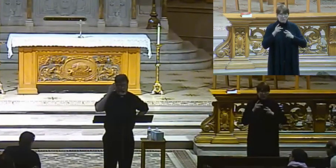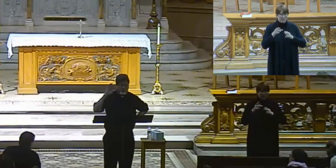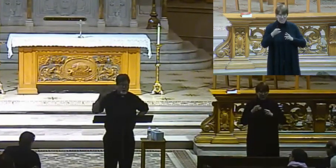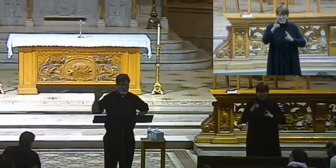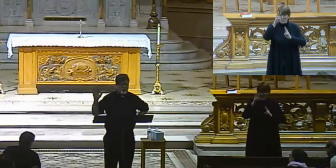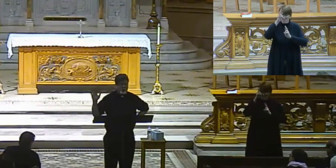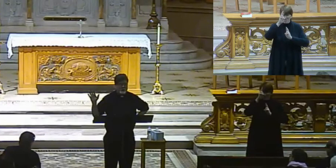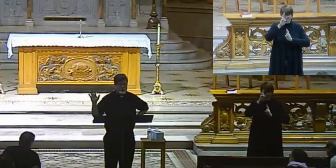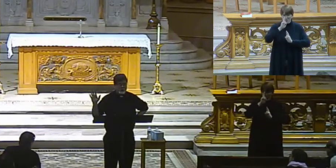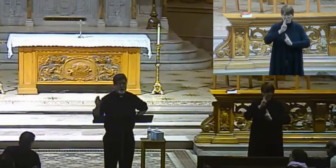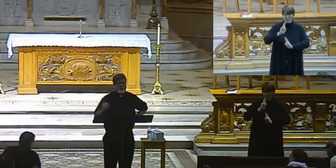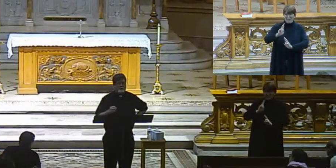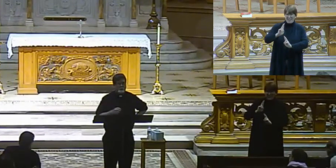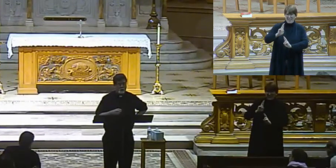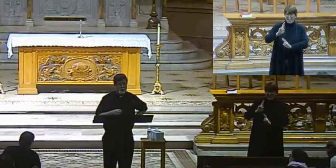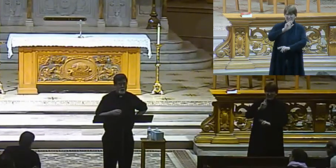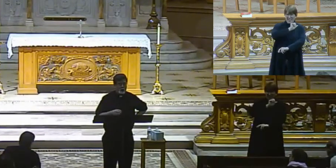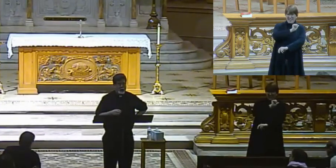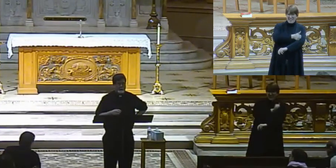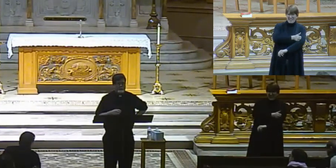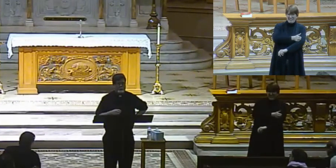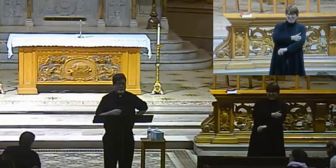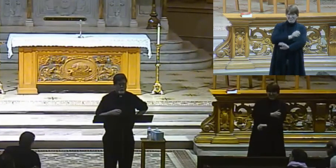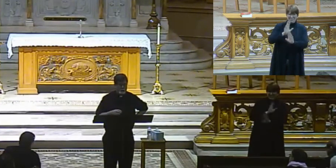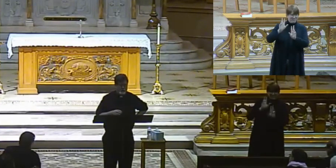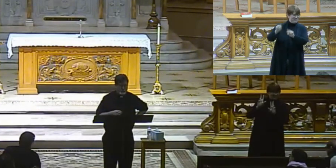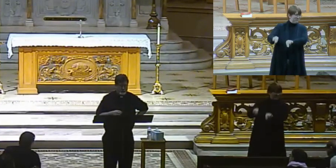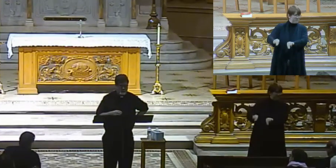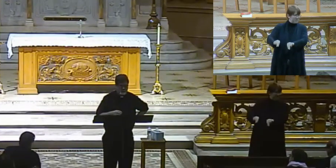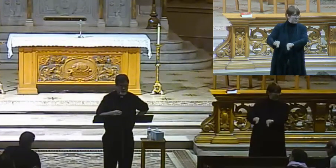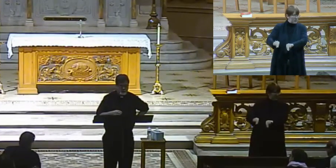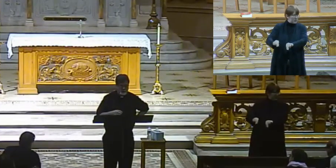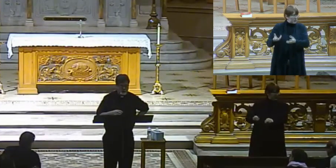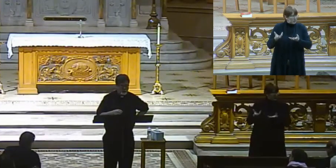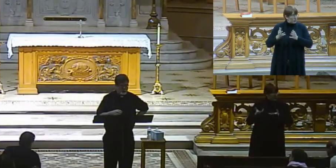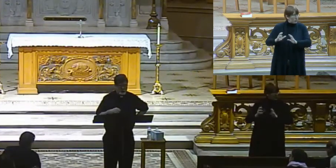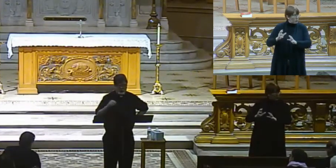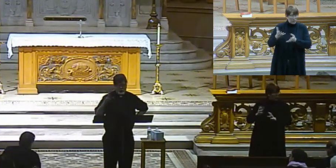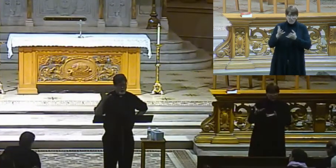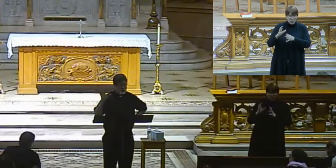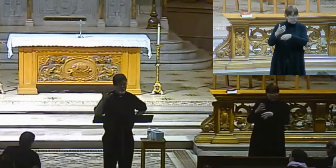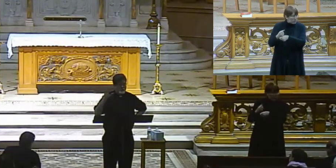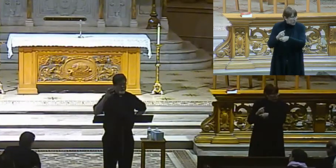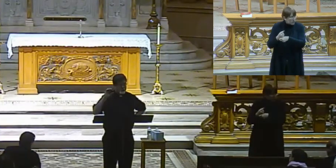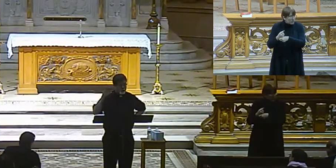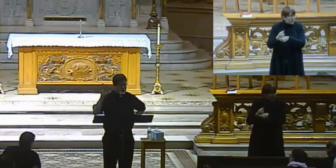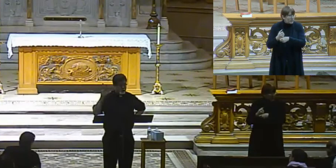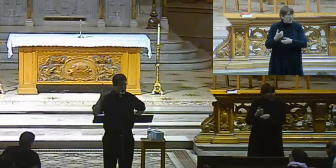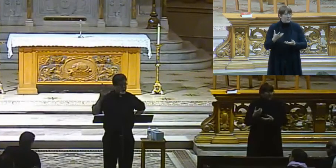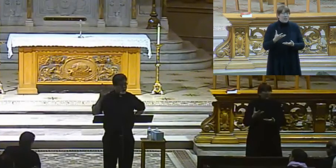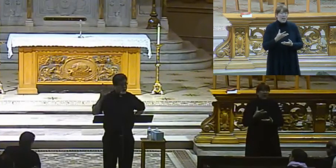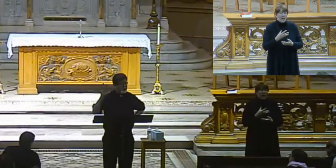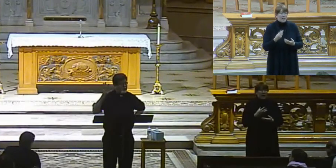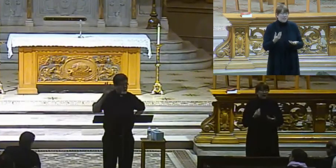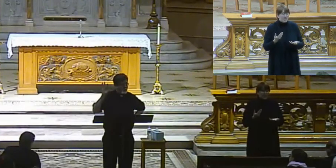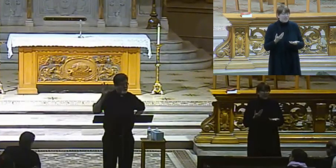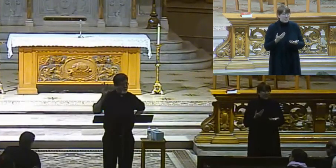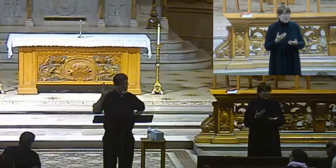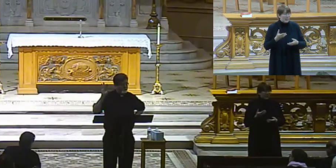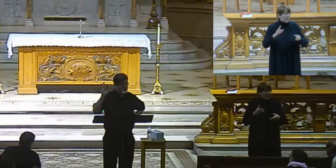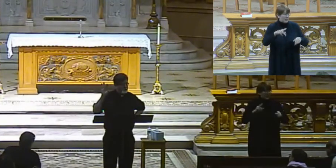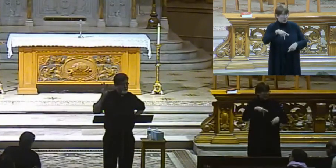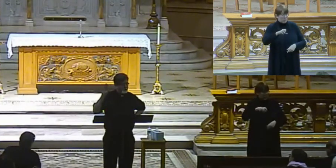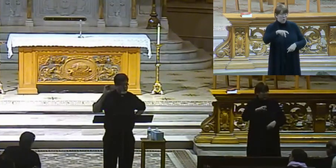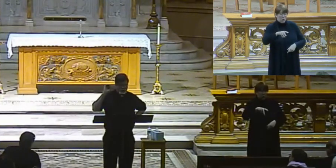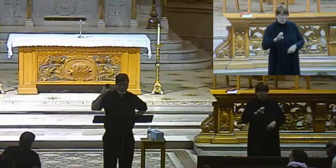no respect whatsoever for authority figures, all right? And including, maybe especially, the Pope,